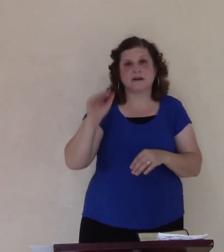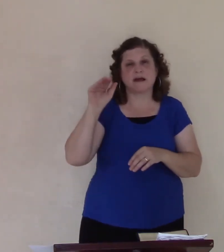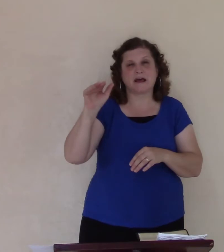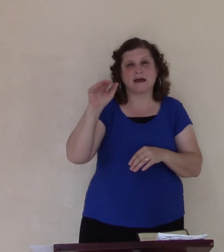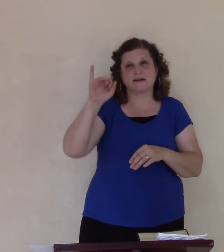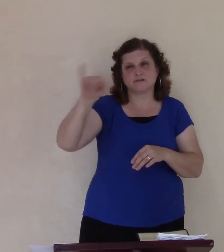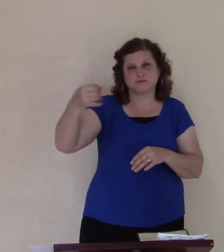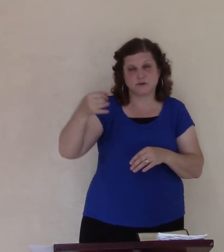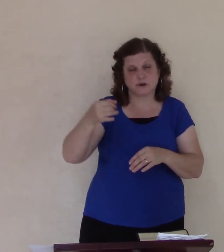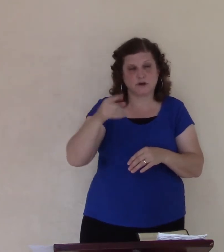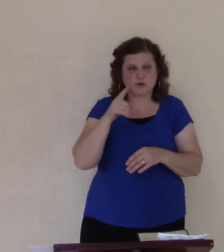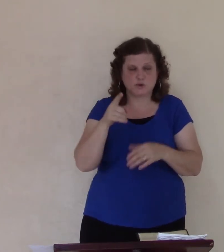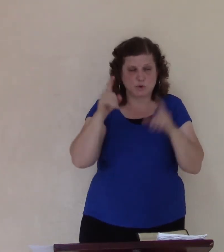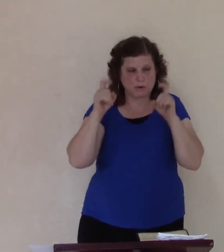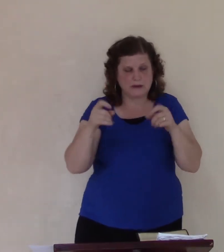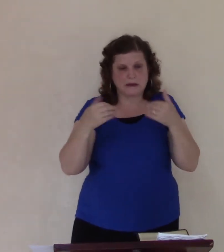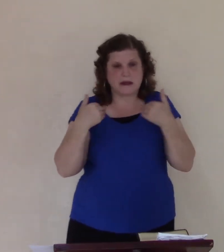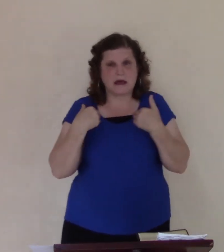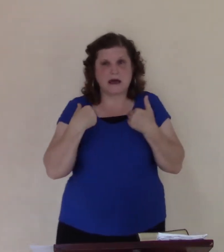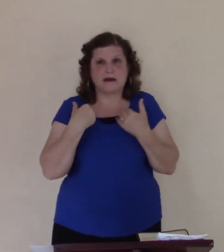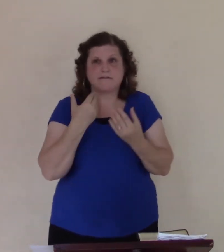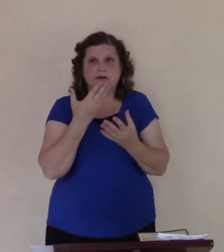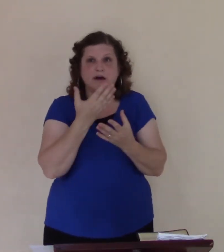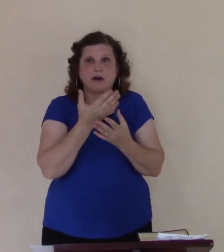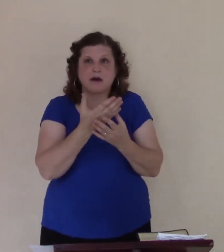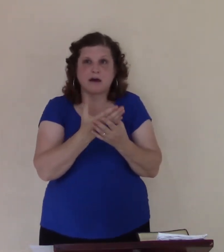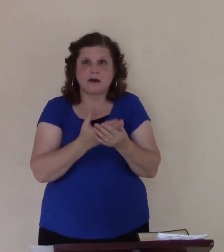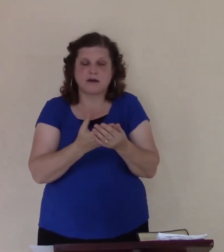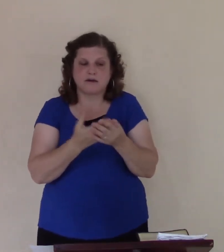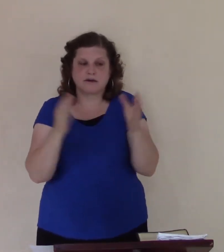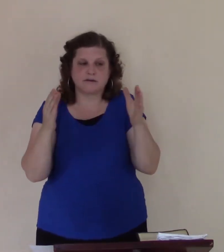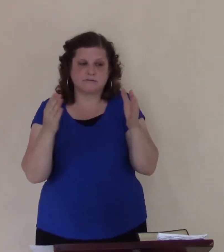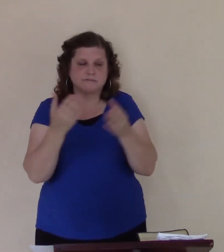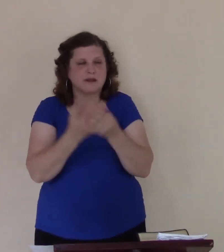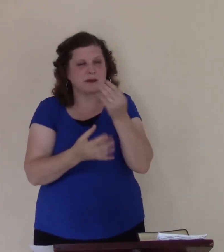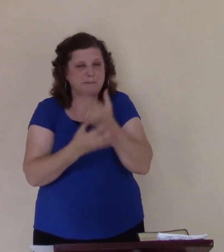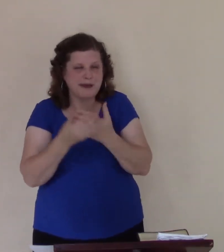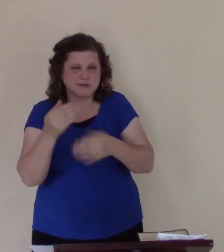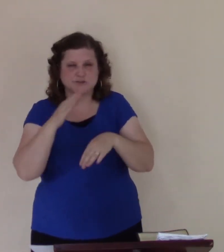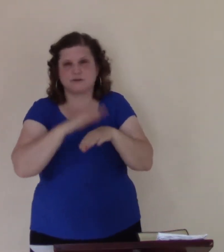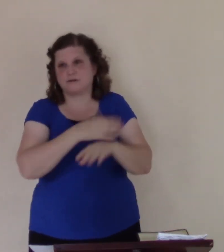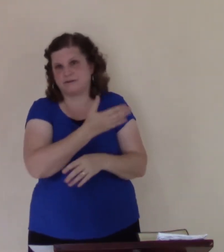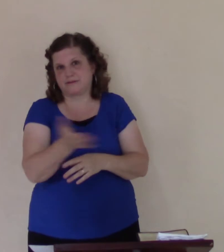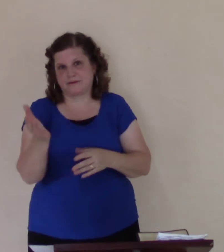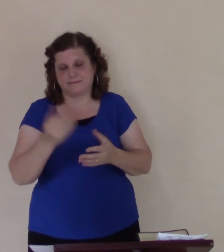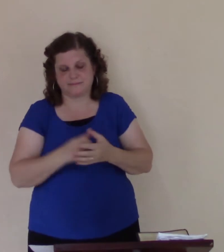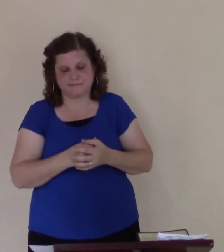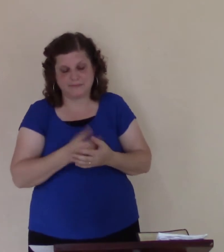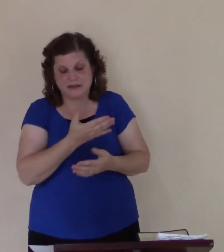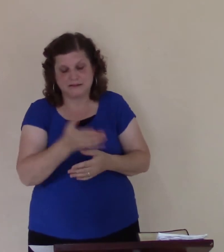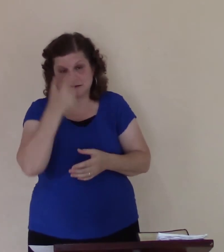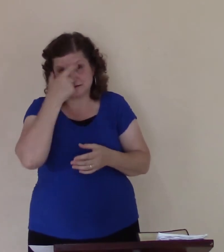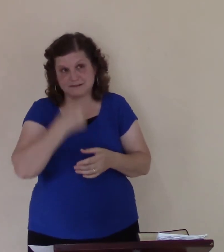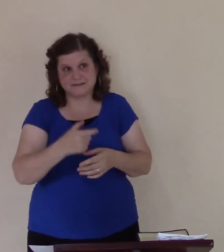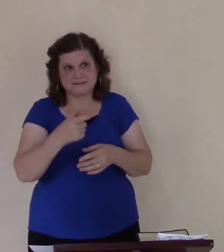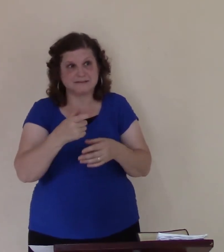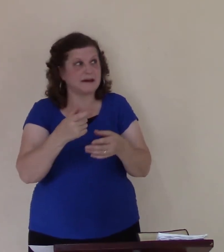Now this is a very sad, strange conclusion, to what should have been a joyful ending. And can you imagine,